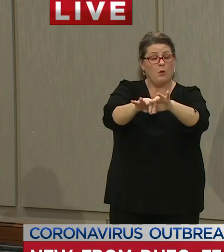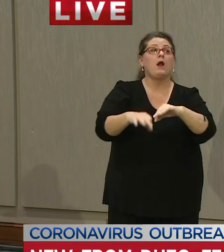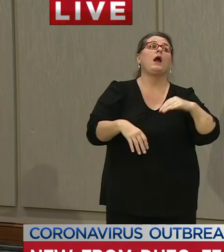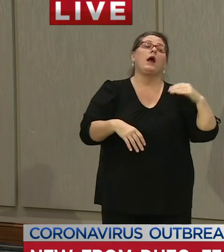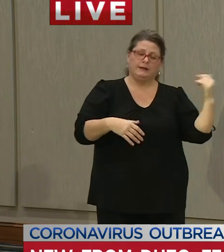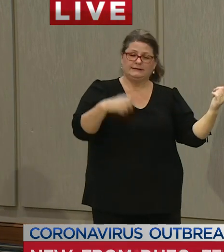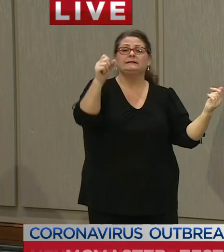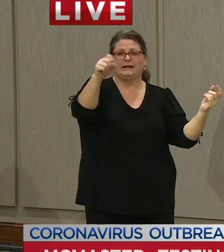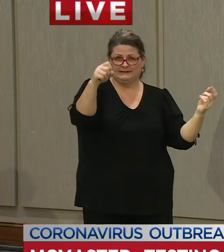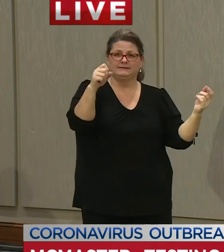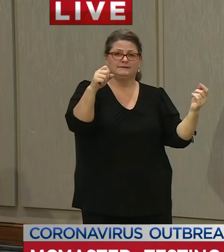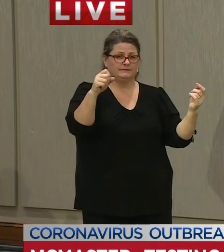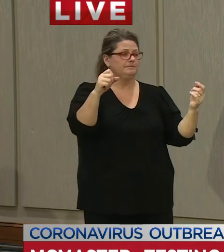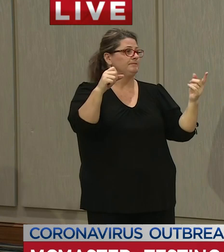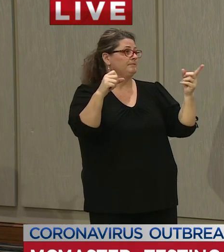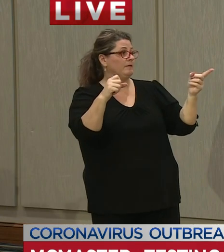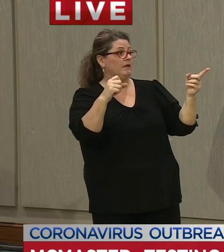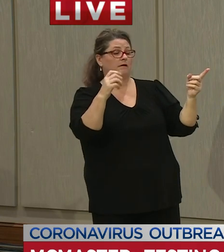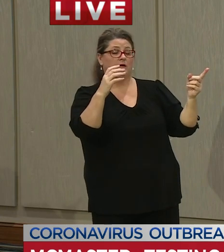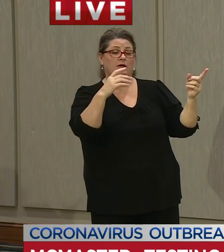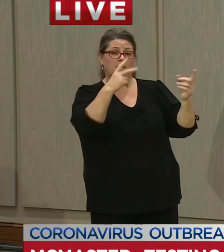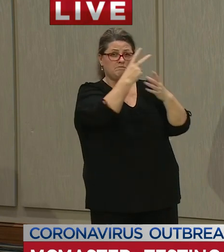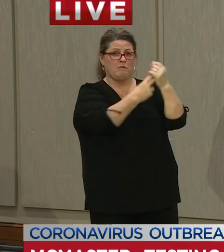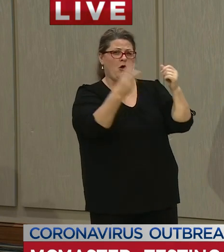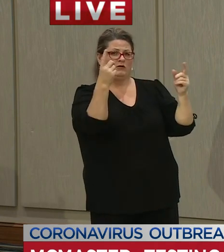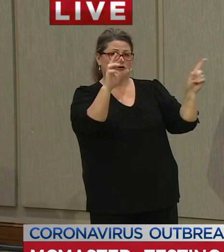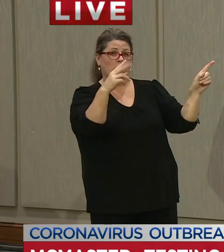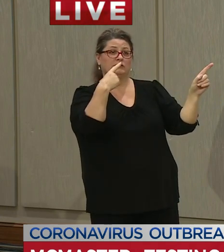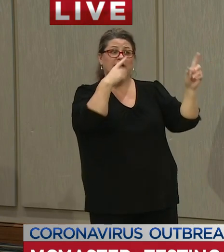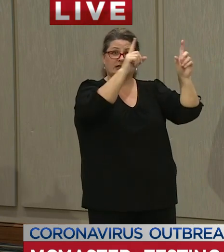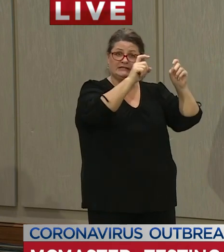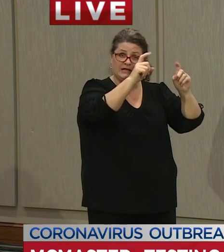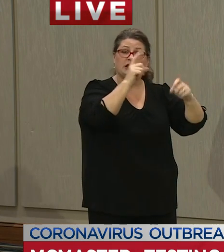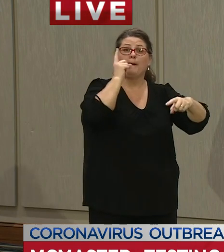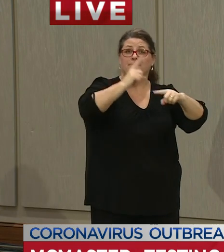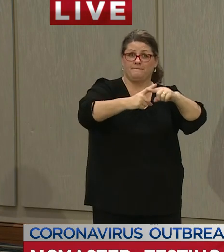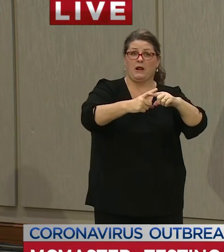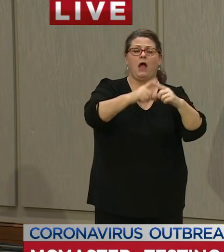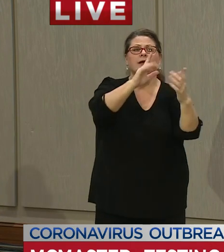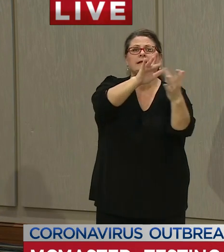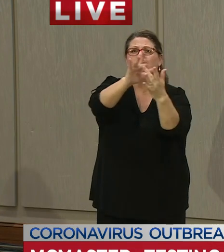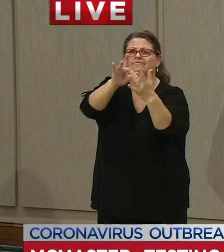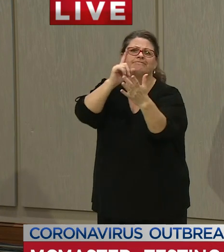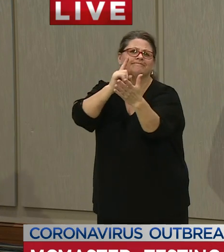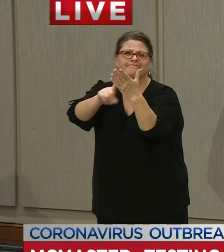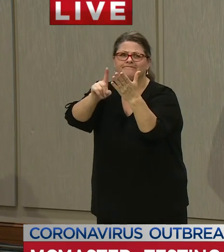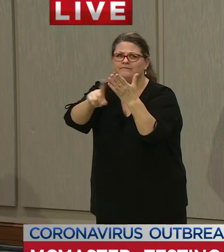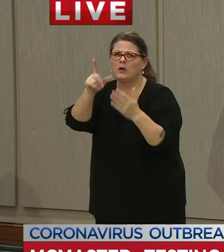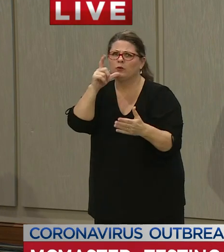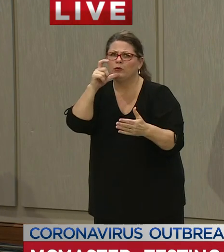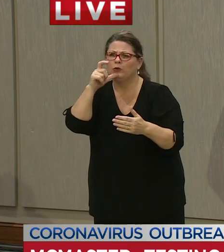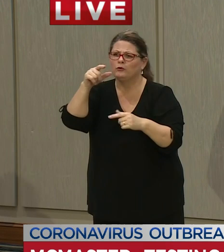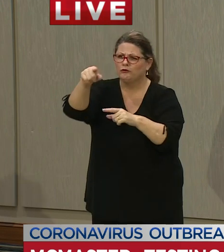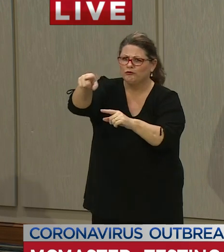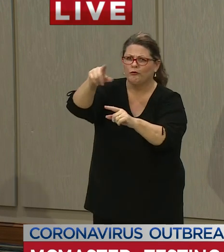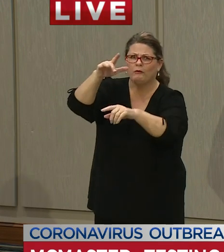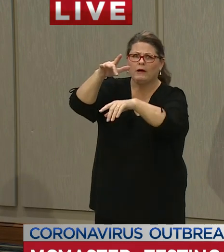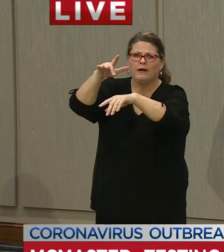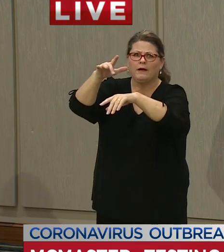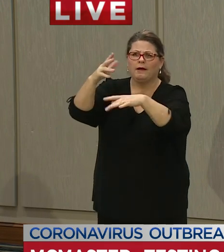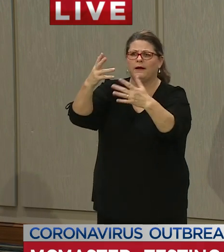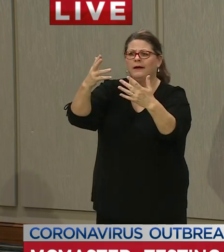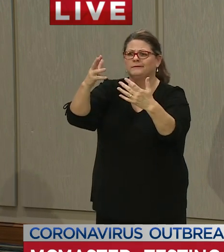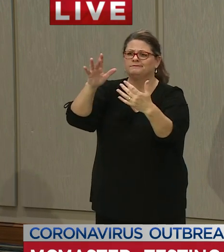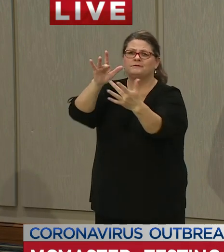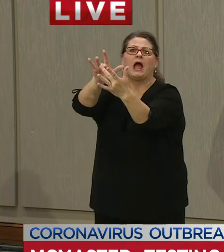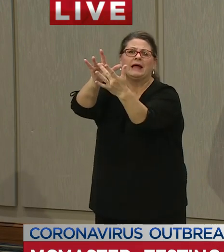both doctors have said the testing and then the the tracing of those contacts is very very important because